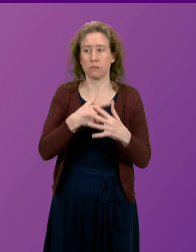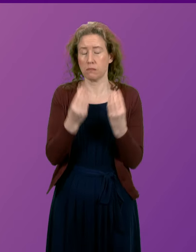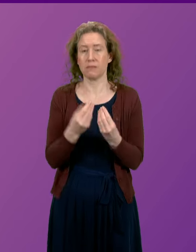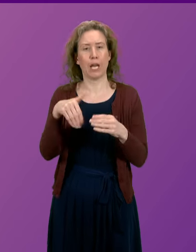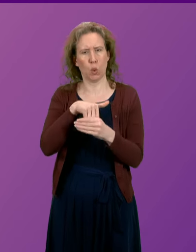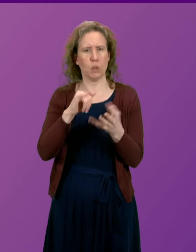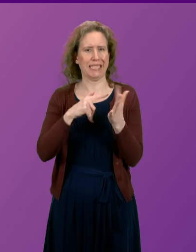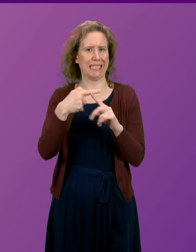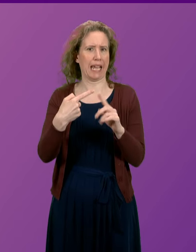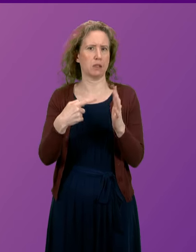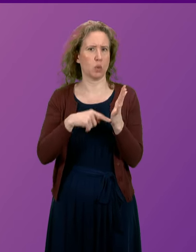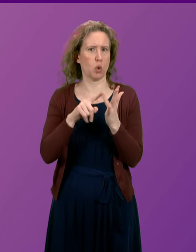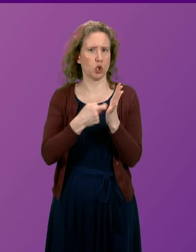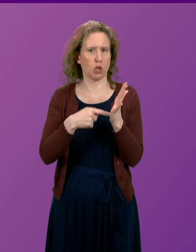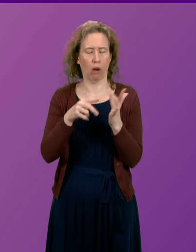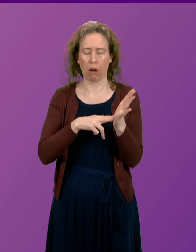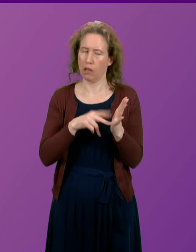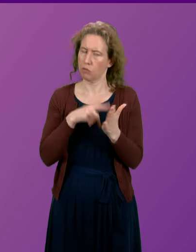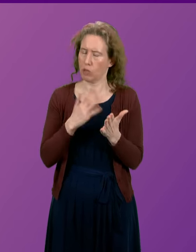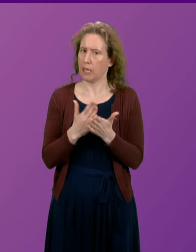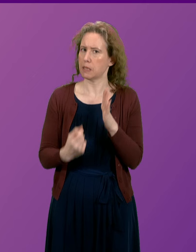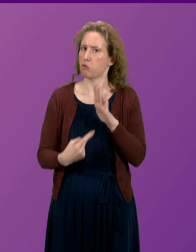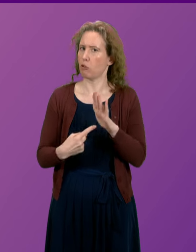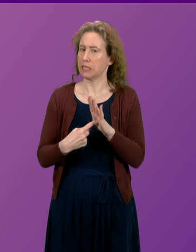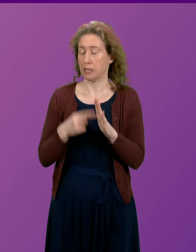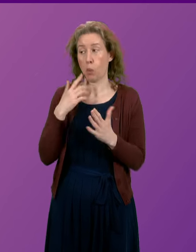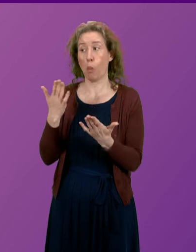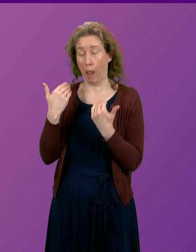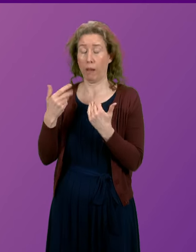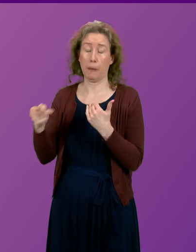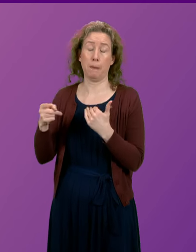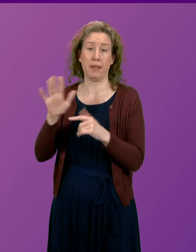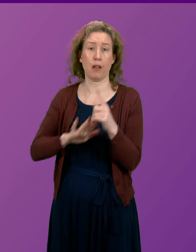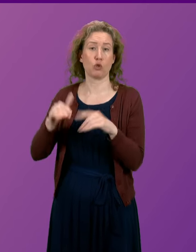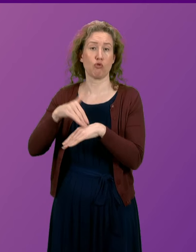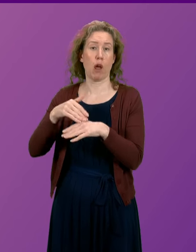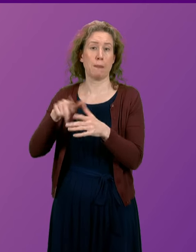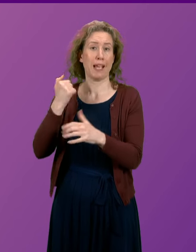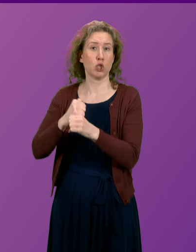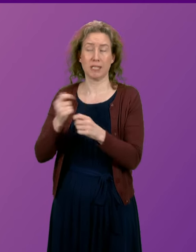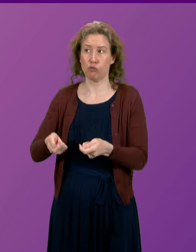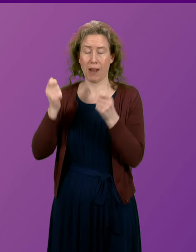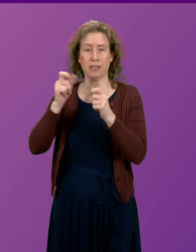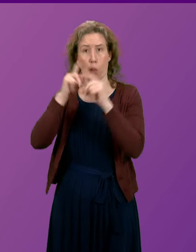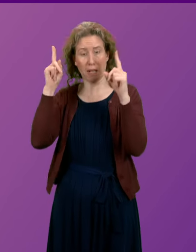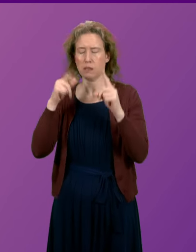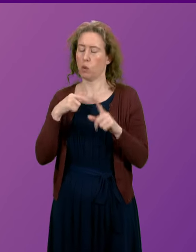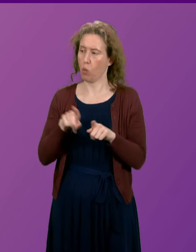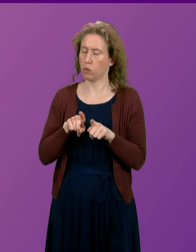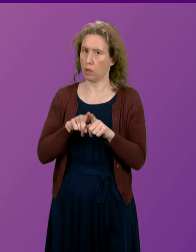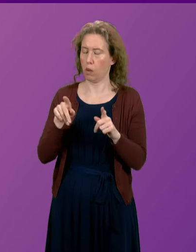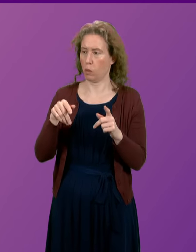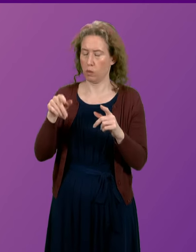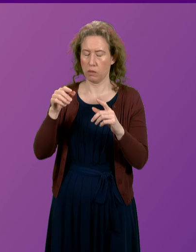We welcome the efforts of the National Crime Agency to raise awareness of this serious harm. We are also raising awareness of the risk of sextortion